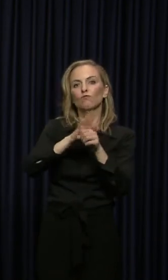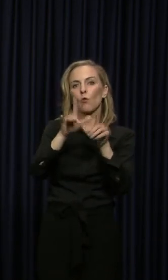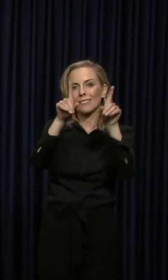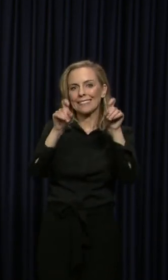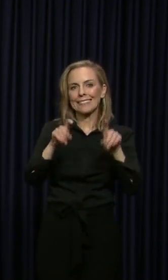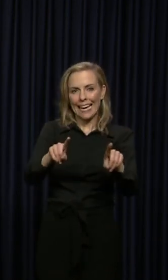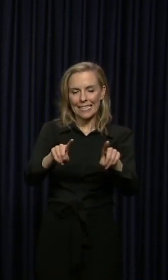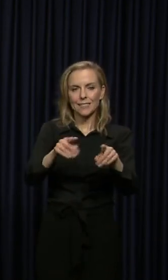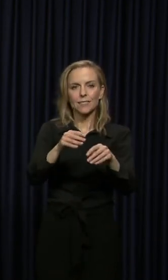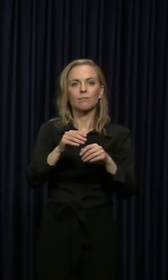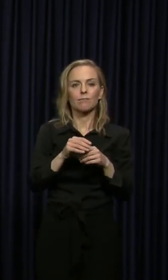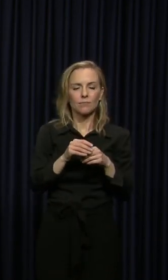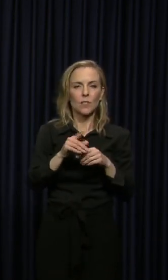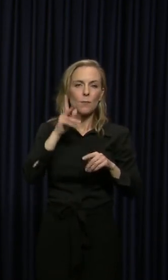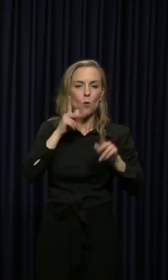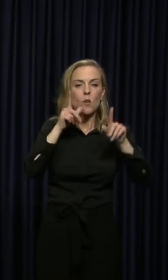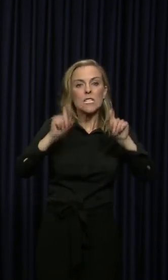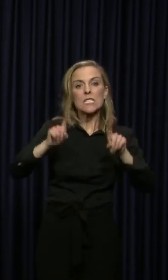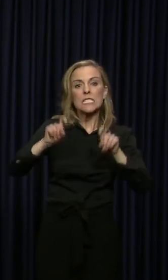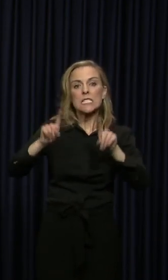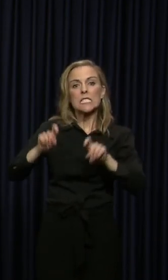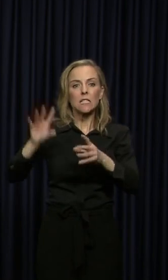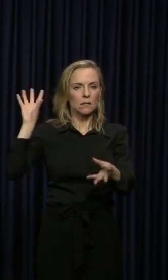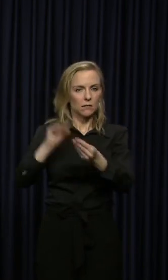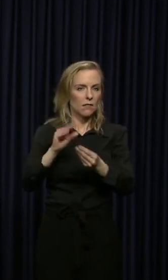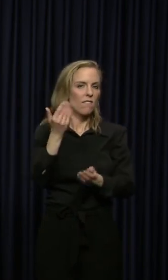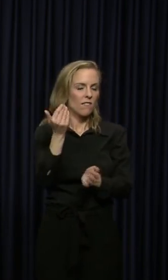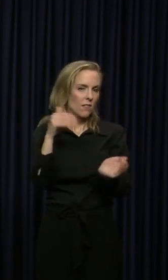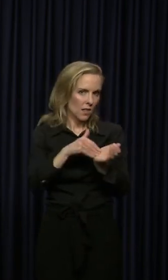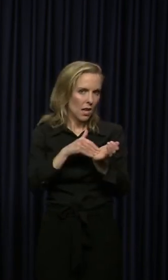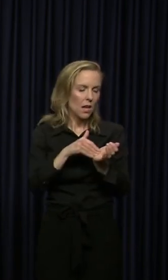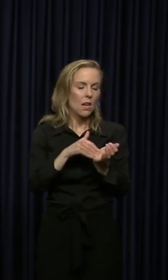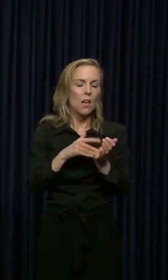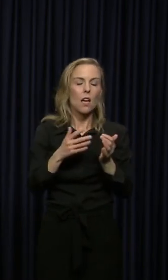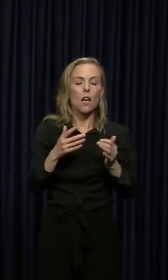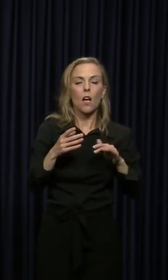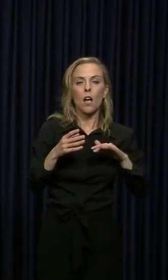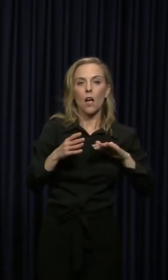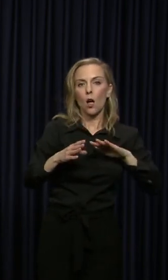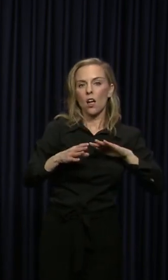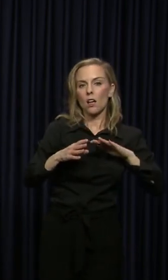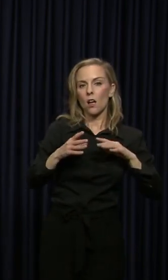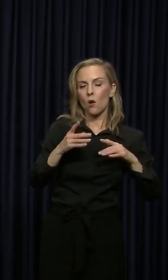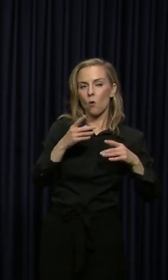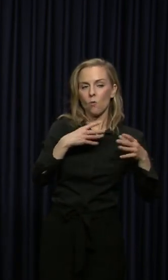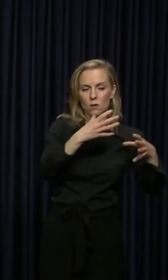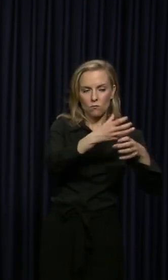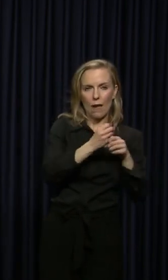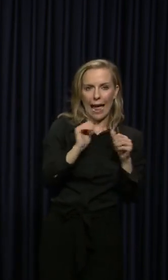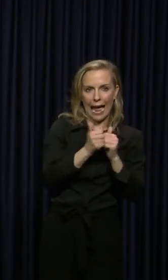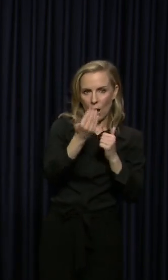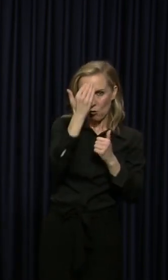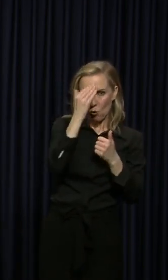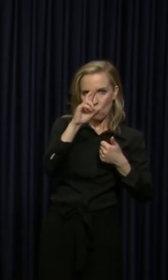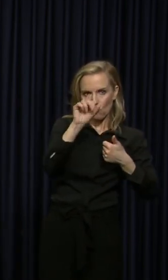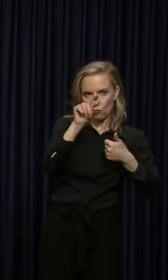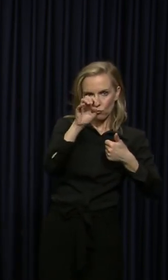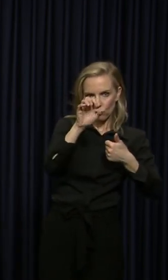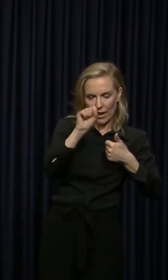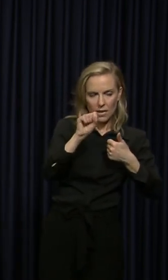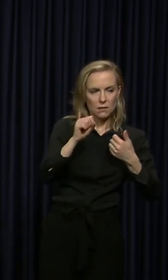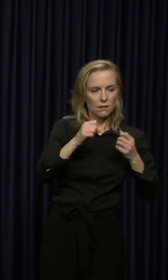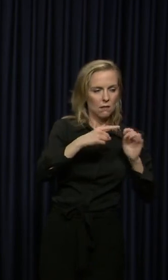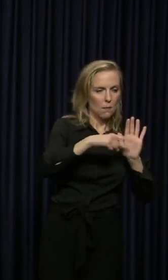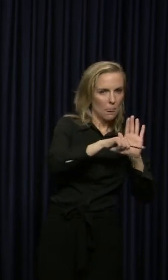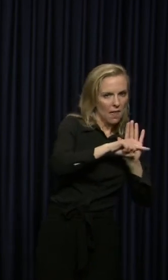Kentucky. Um, that that is is based on the rates that we know are out there, uh, of positives